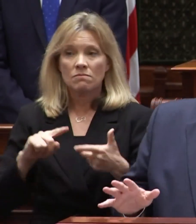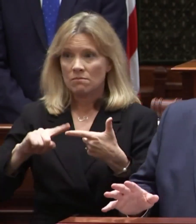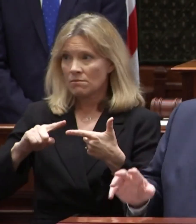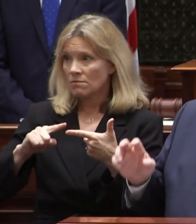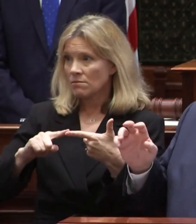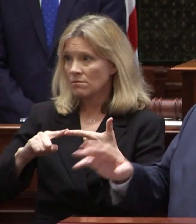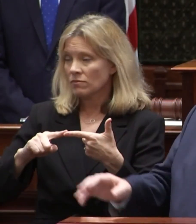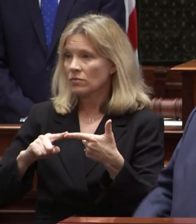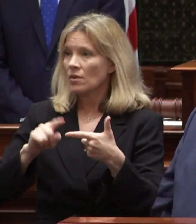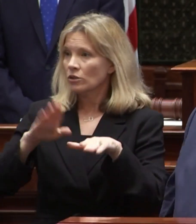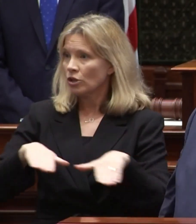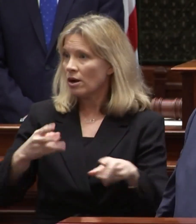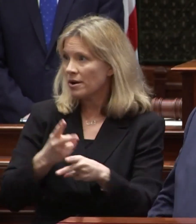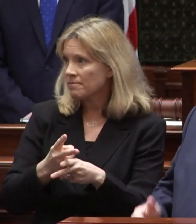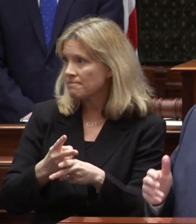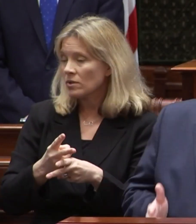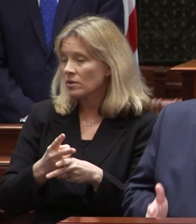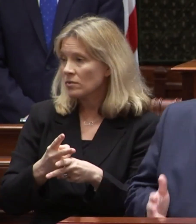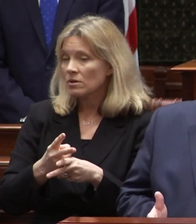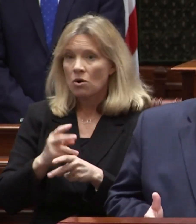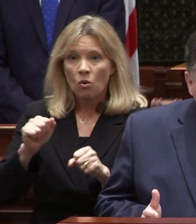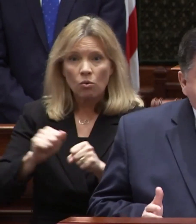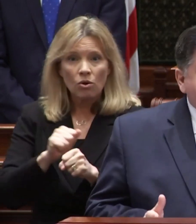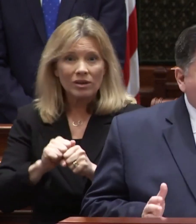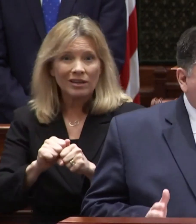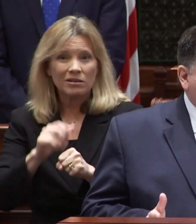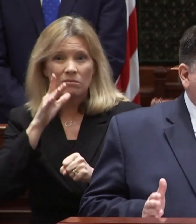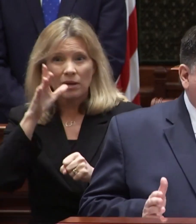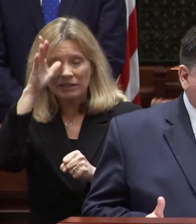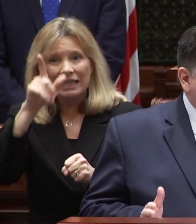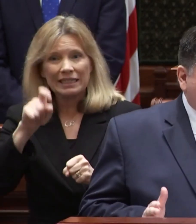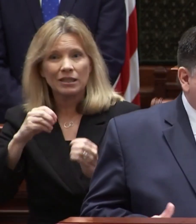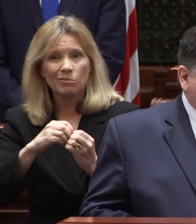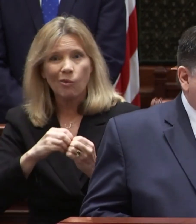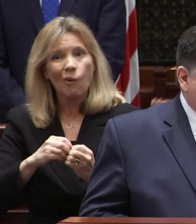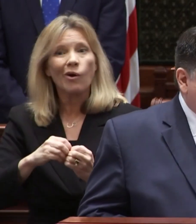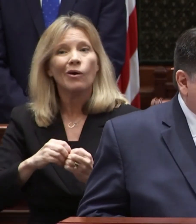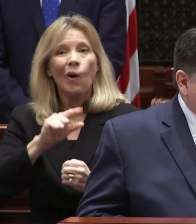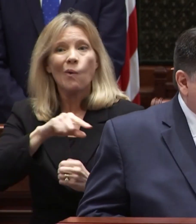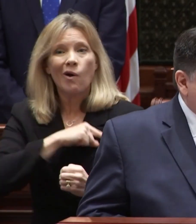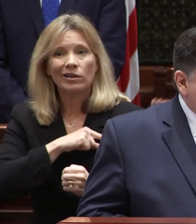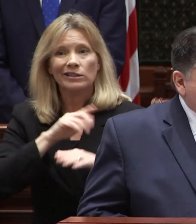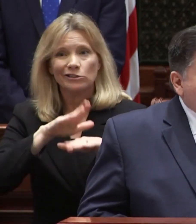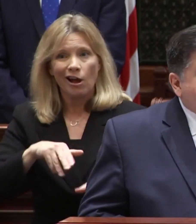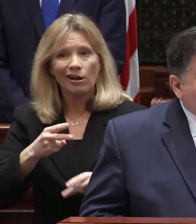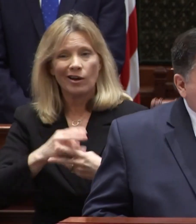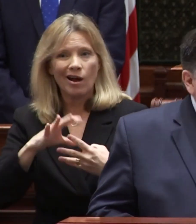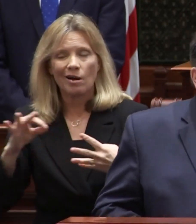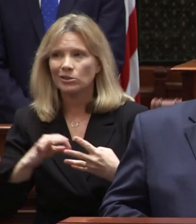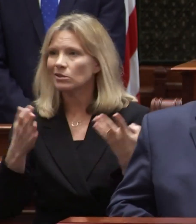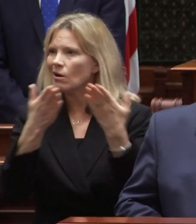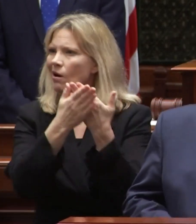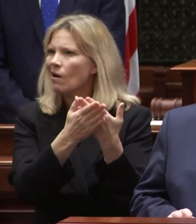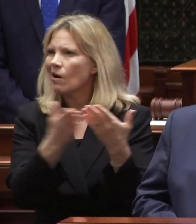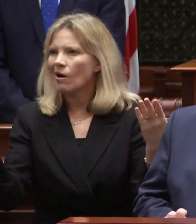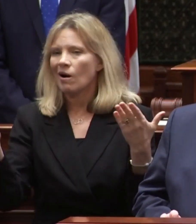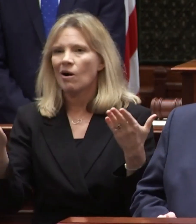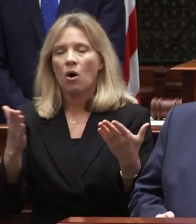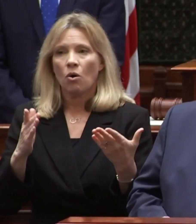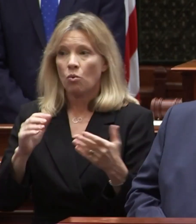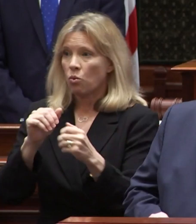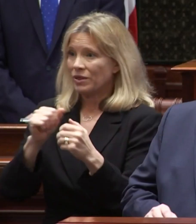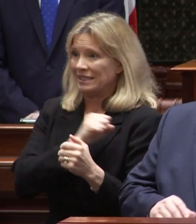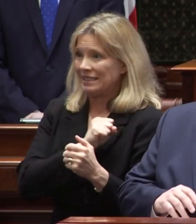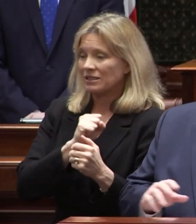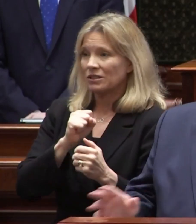next child care working parents need more quality child care options the broader shortage of